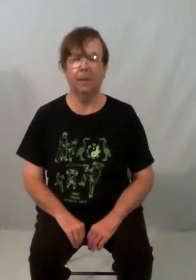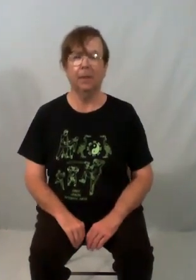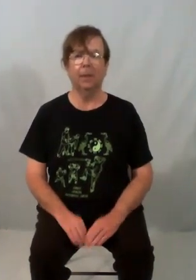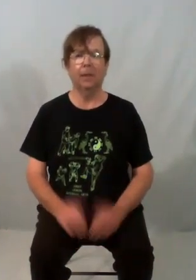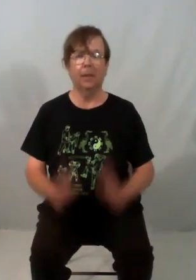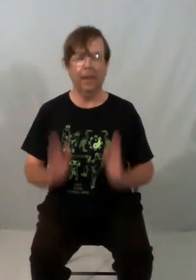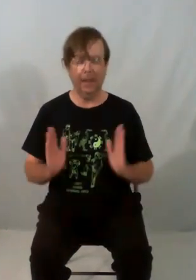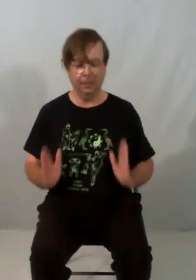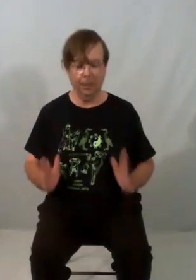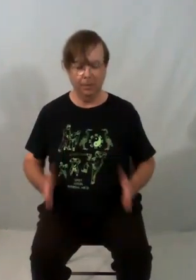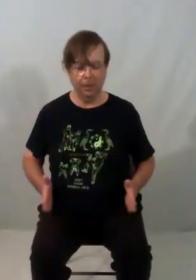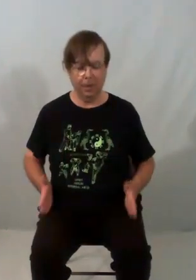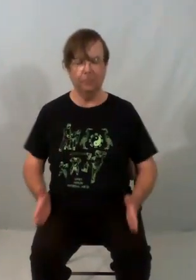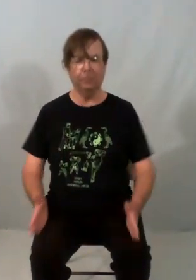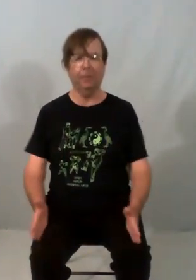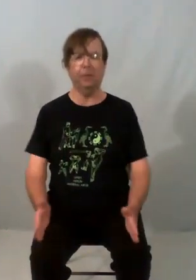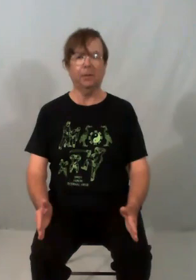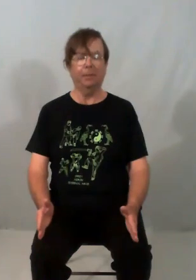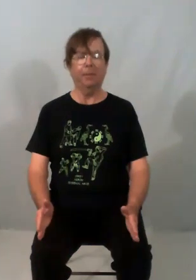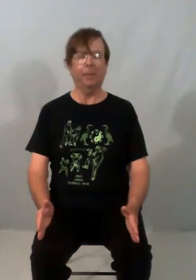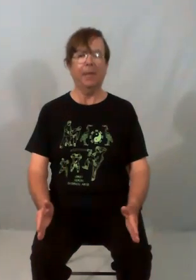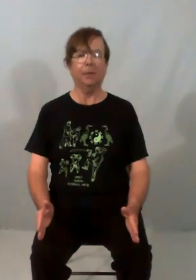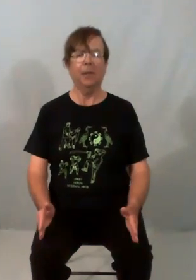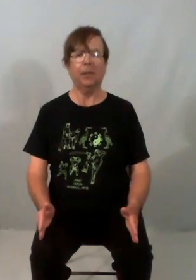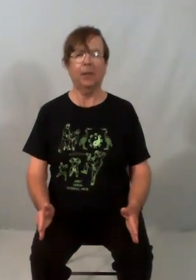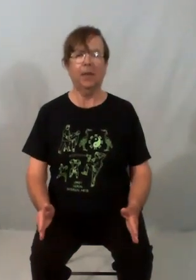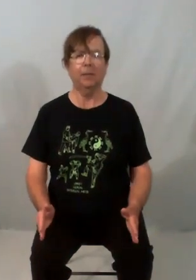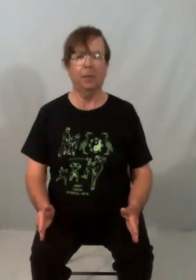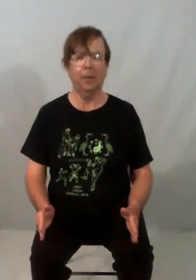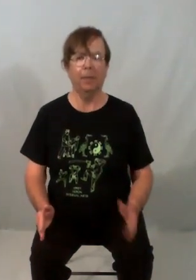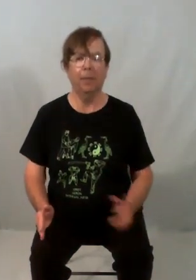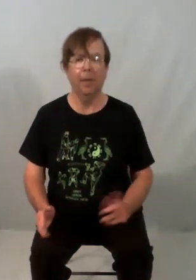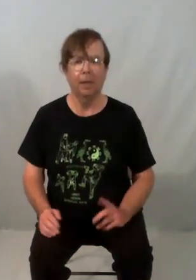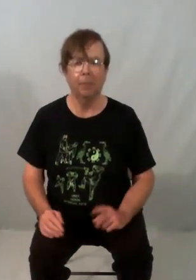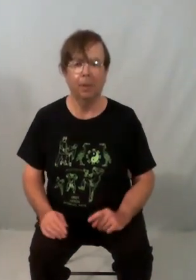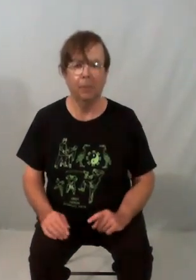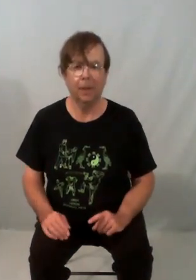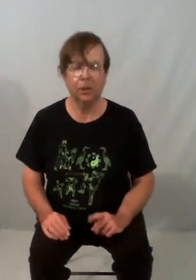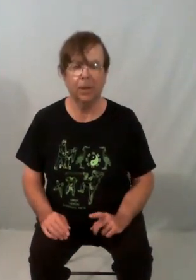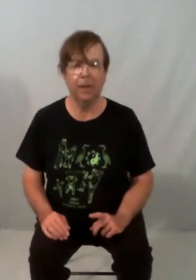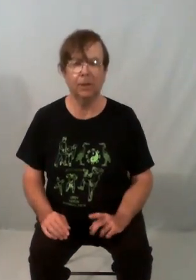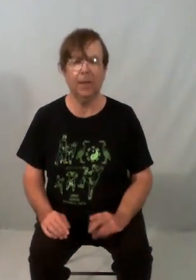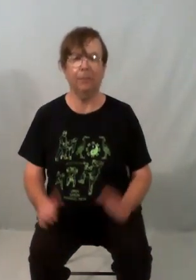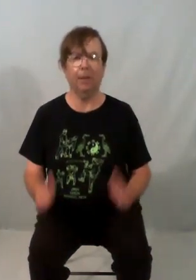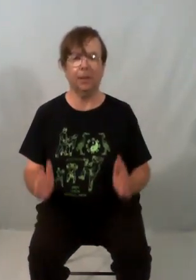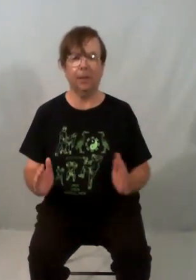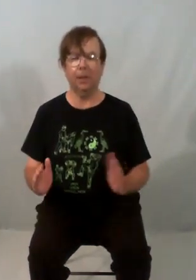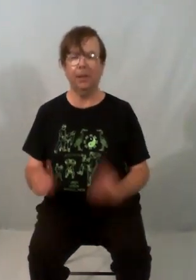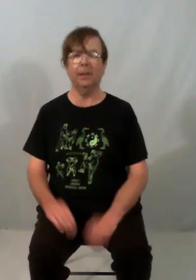and at the moment you're going with 50% on each side of your body but we're going to change that by turning in the